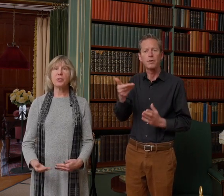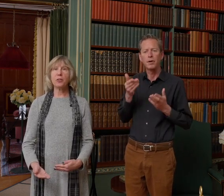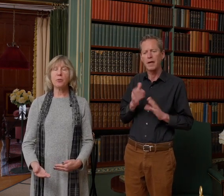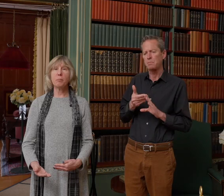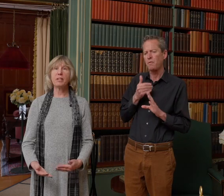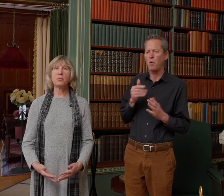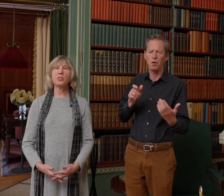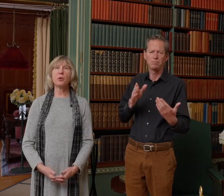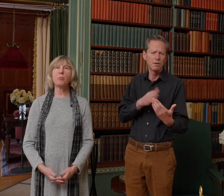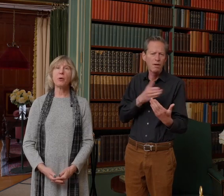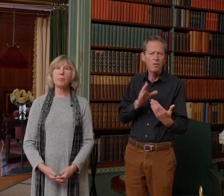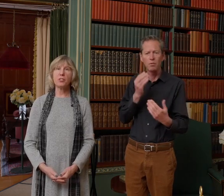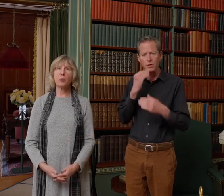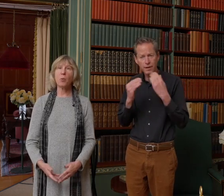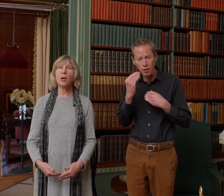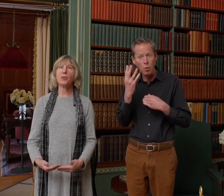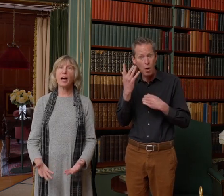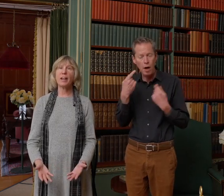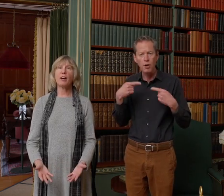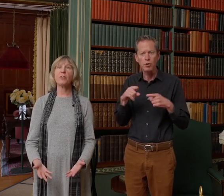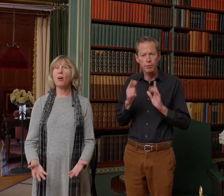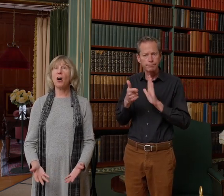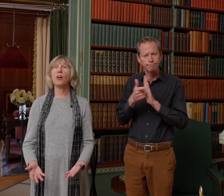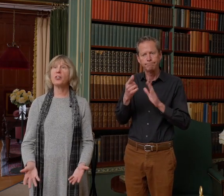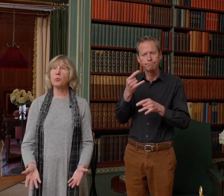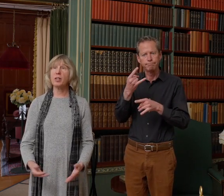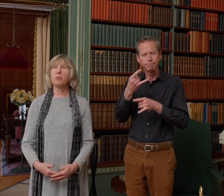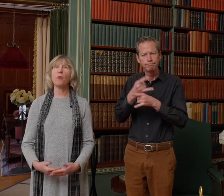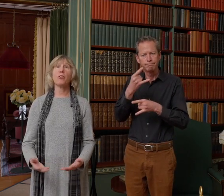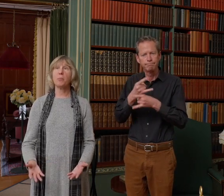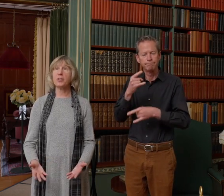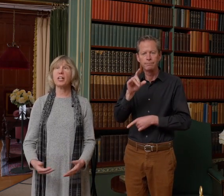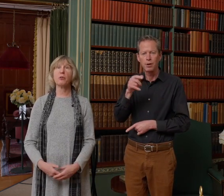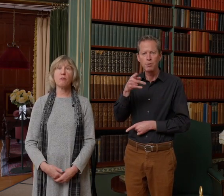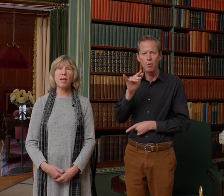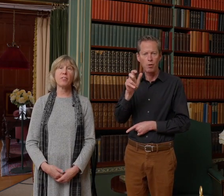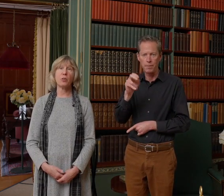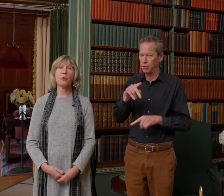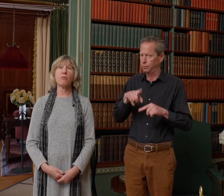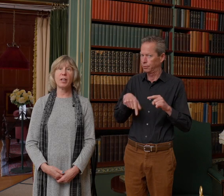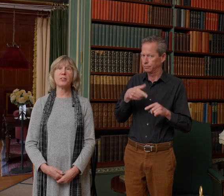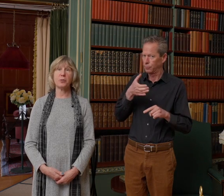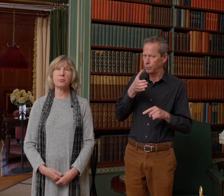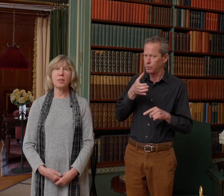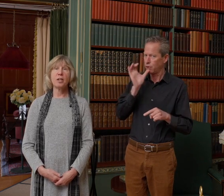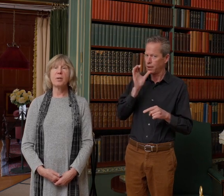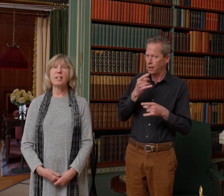dinner because it was during Prohibition where one could not have an alcoholic drink before the particular event that you were invited to. But in